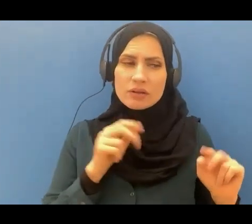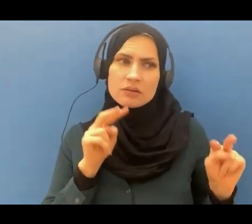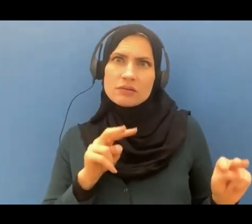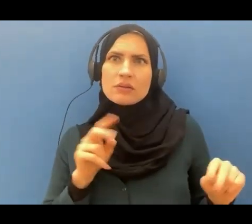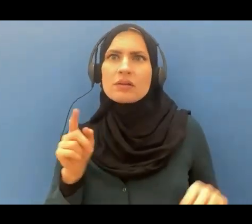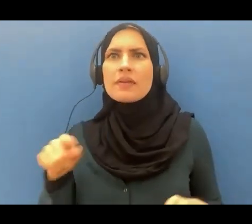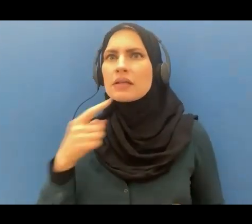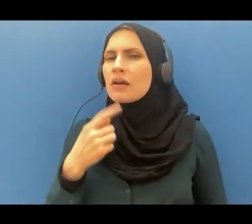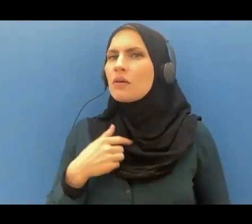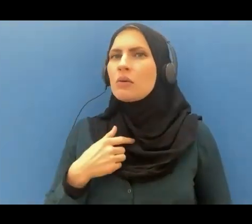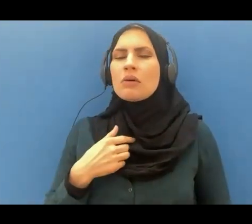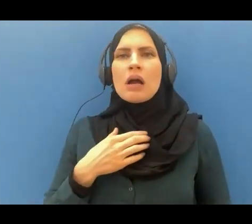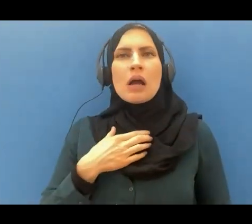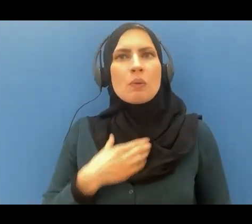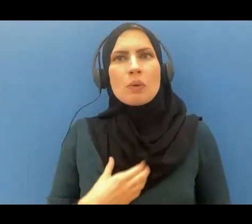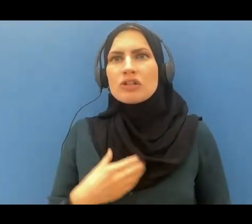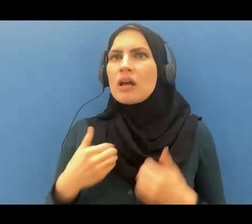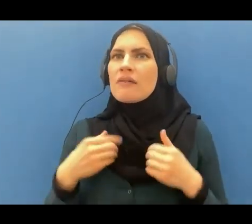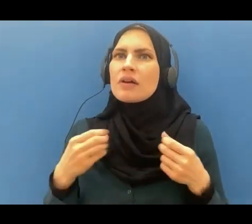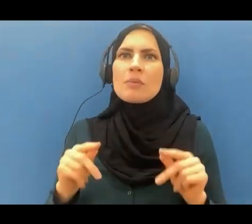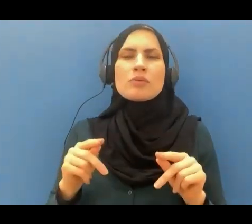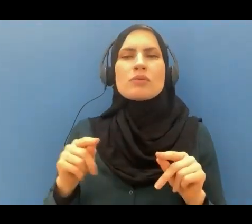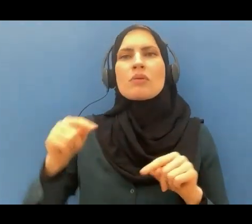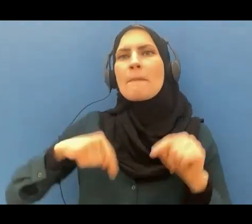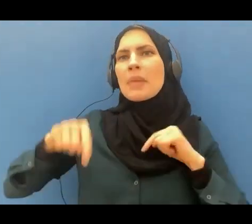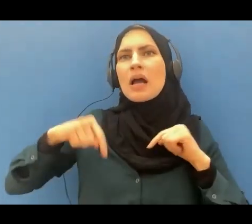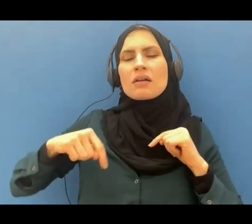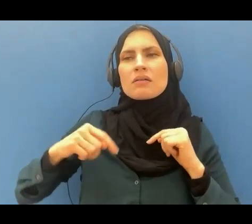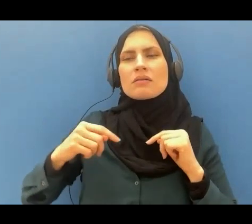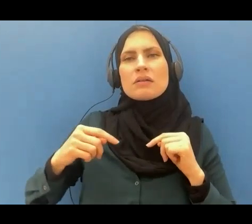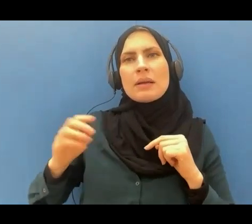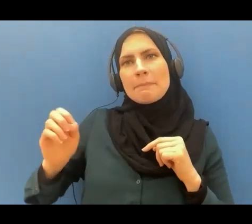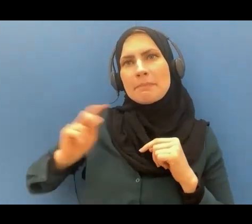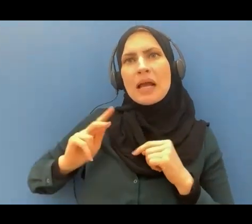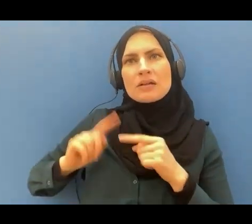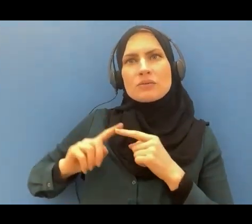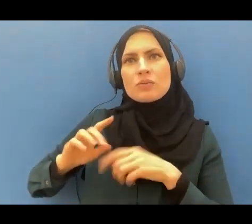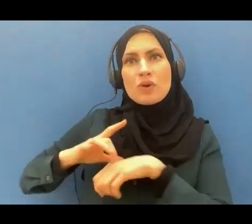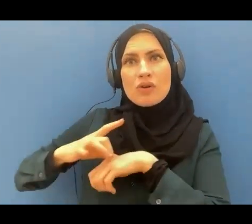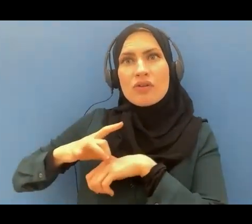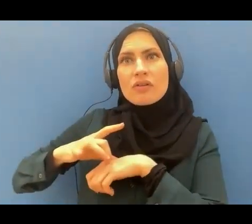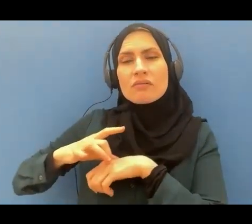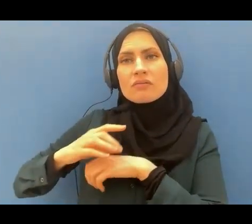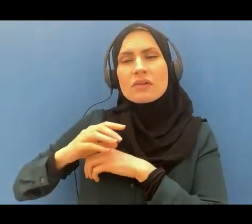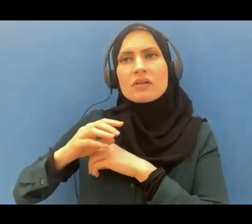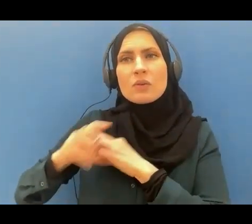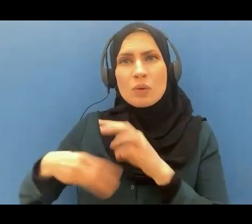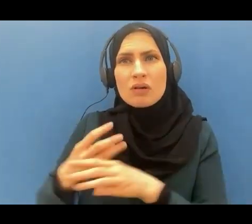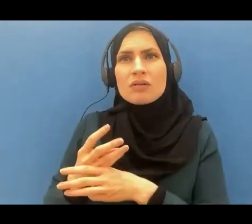go back and return to the world and to be among the doers